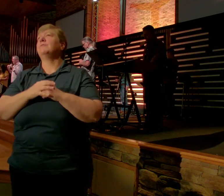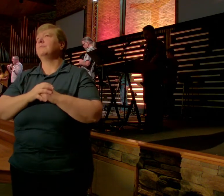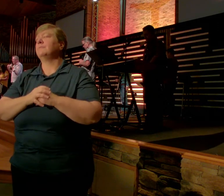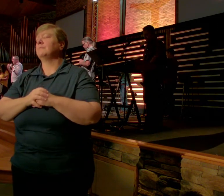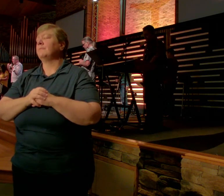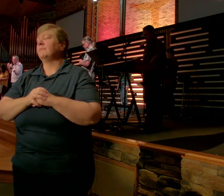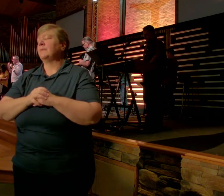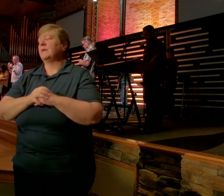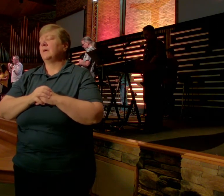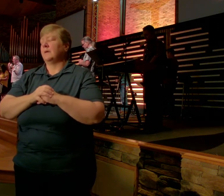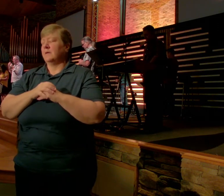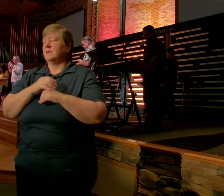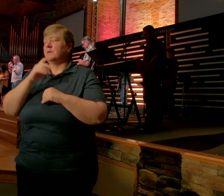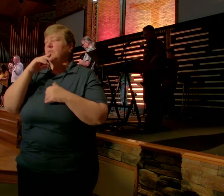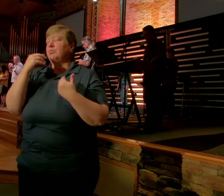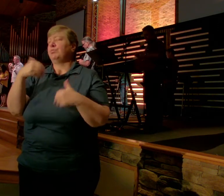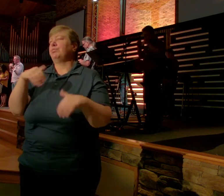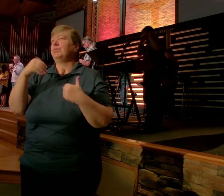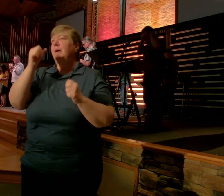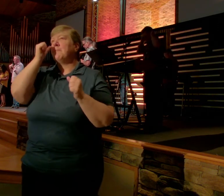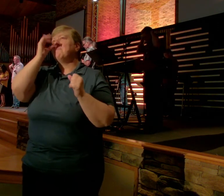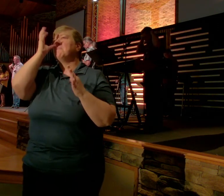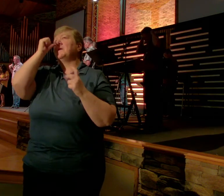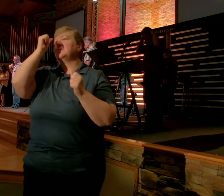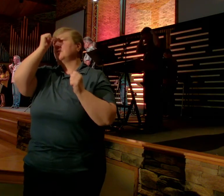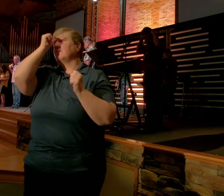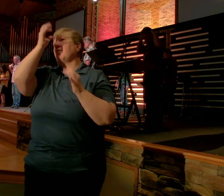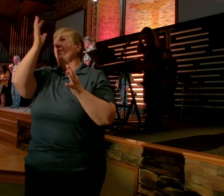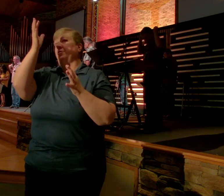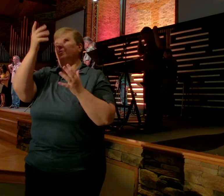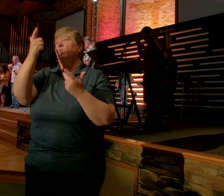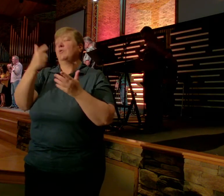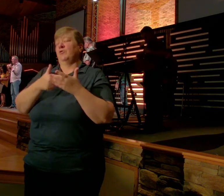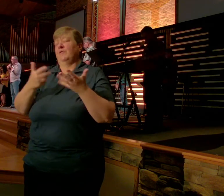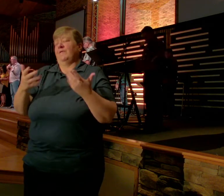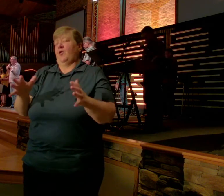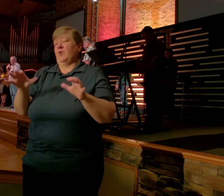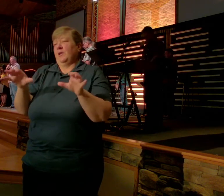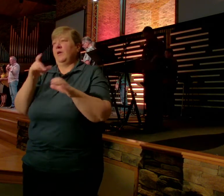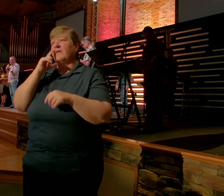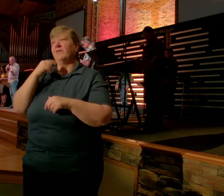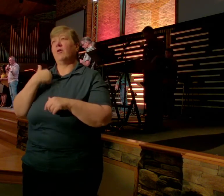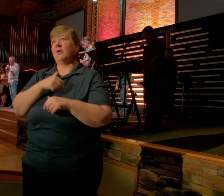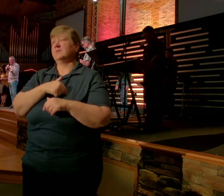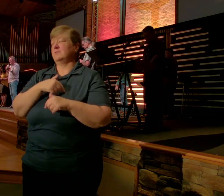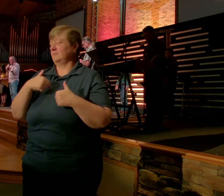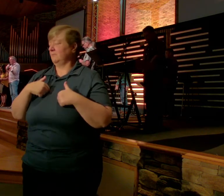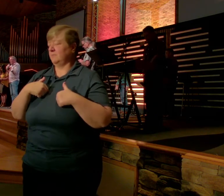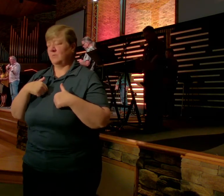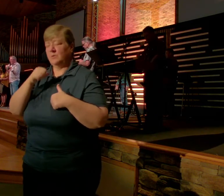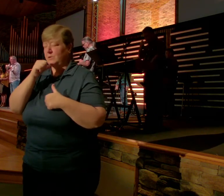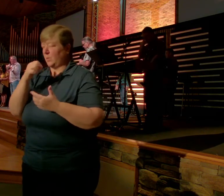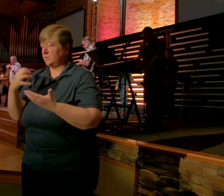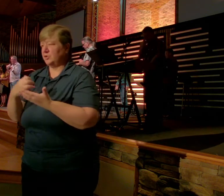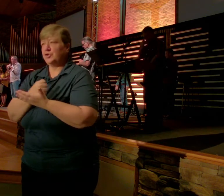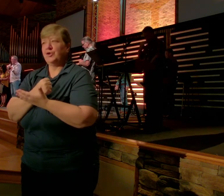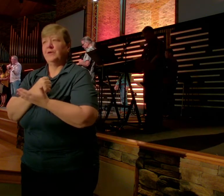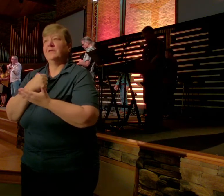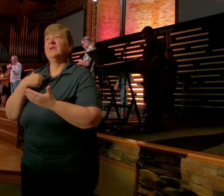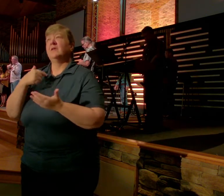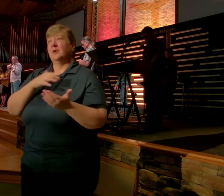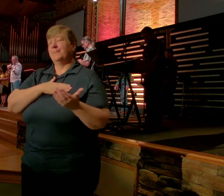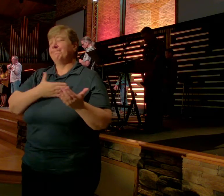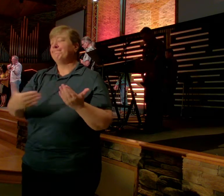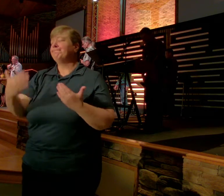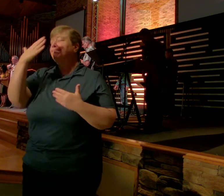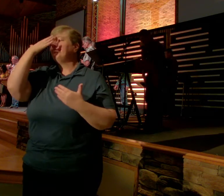It's amazing, Father, what you've done for us Undeserving as we are And we acknowledge, Father, that we